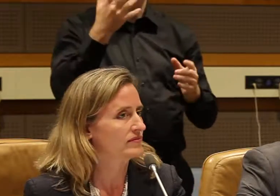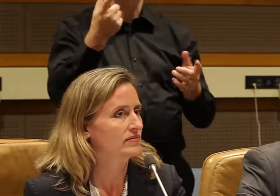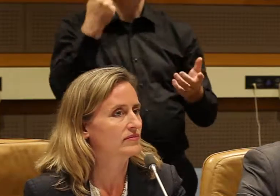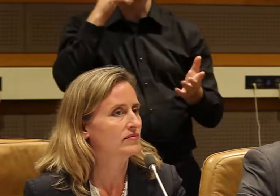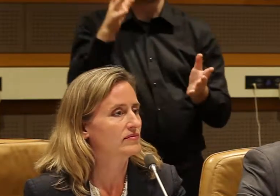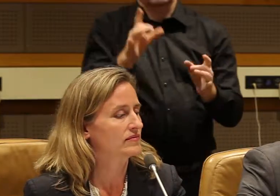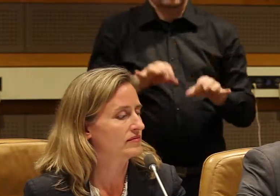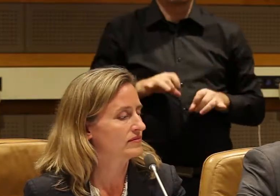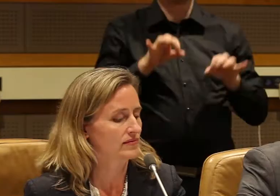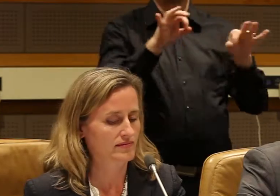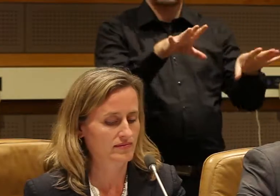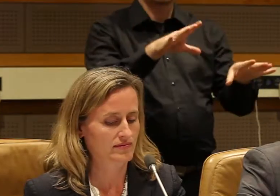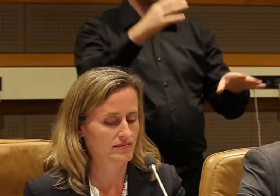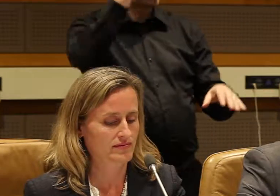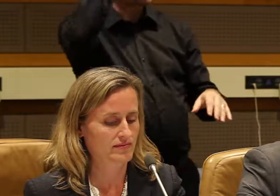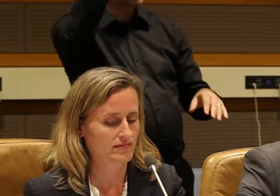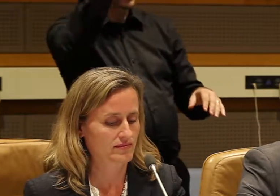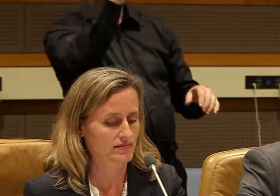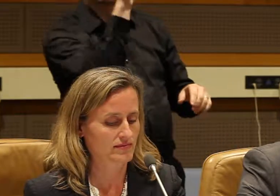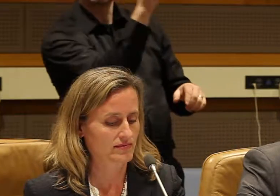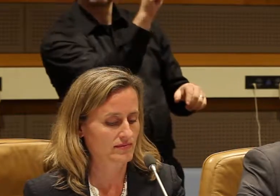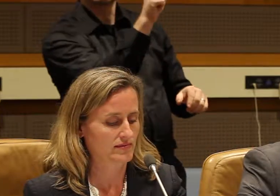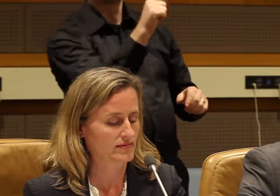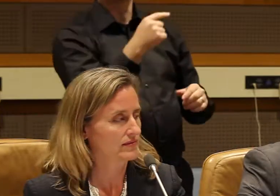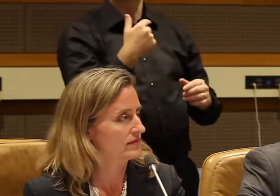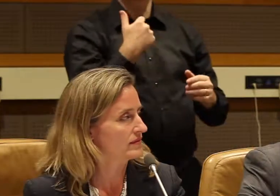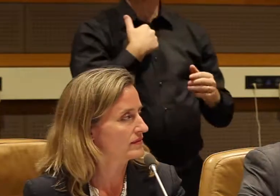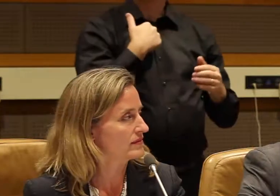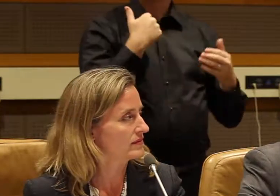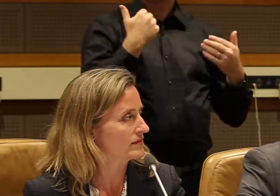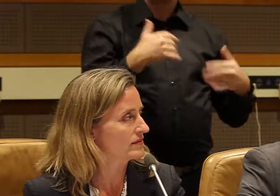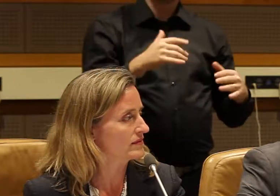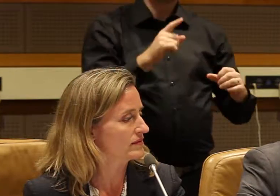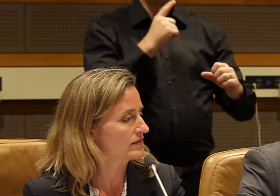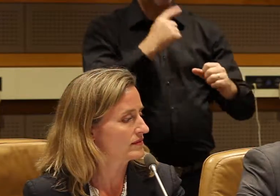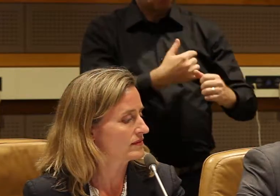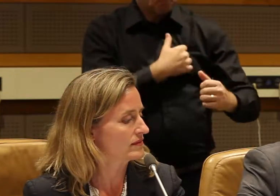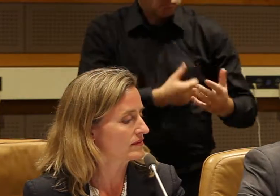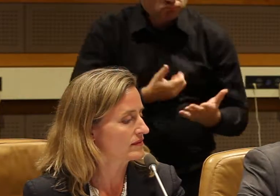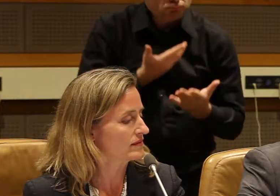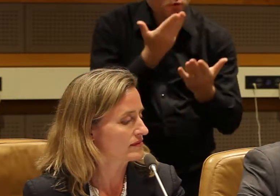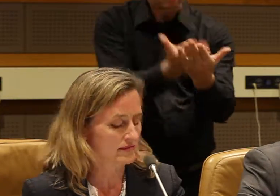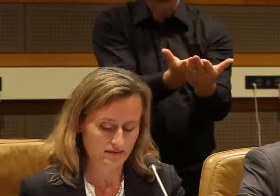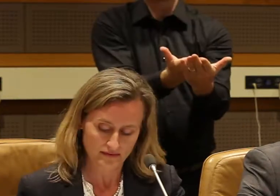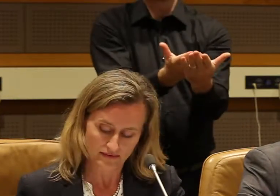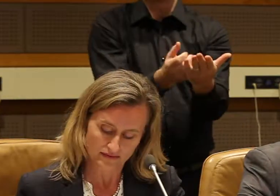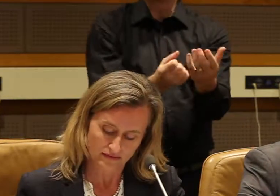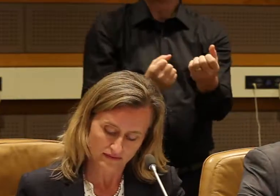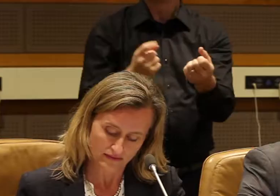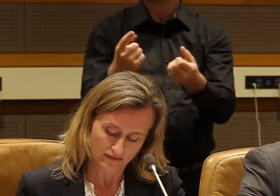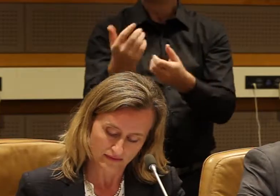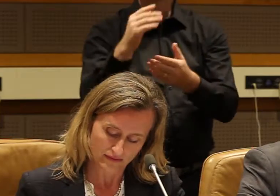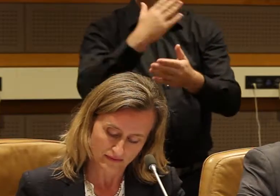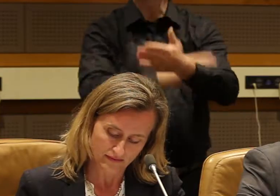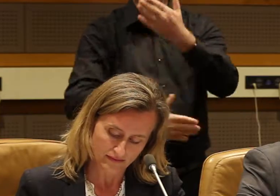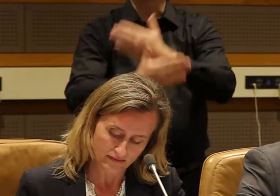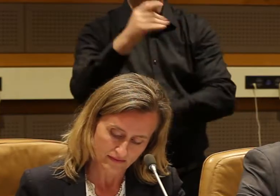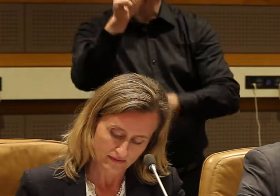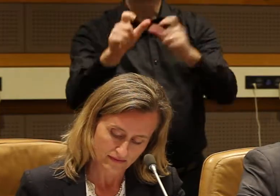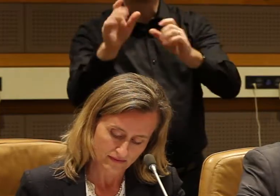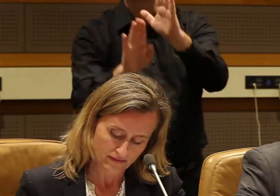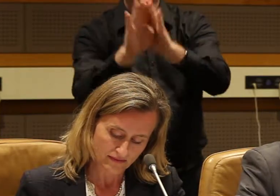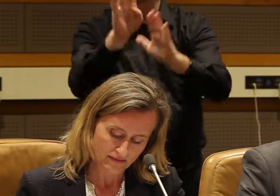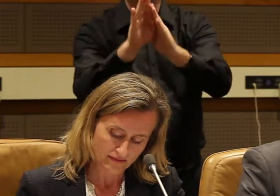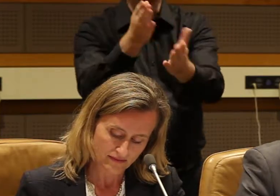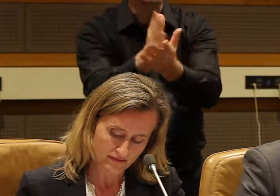that we are committed to supporting disability inclusive development to enable people with disabilities in developing